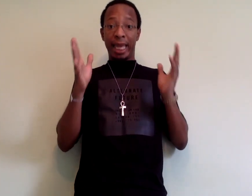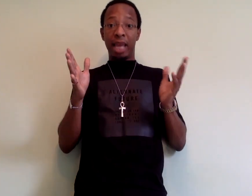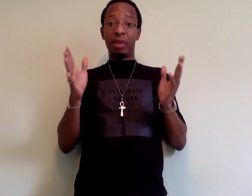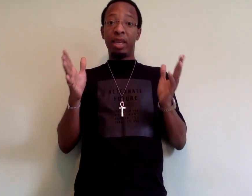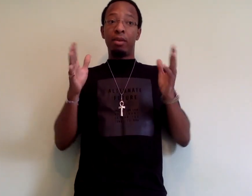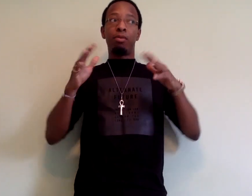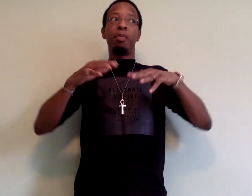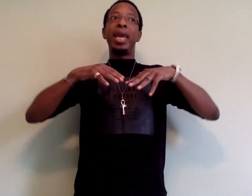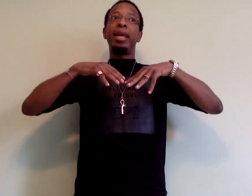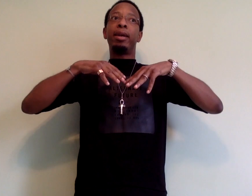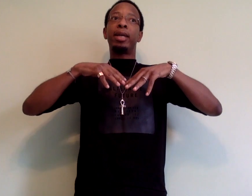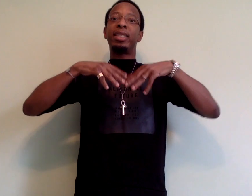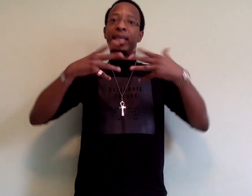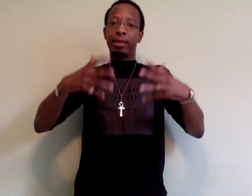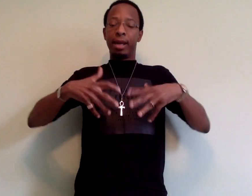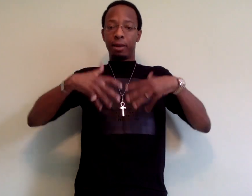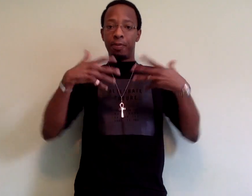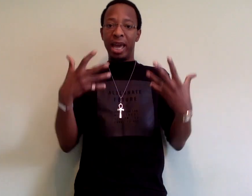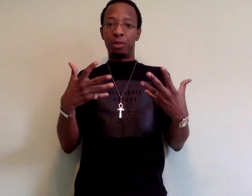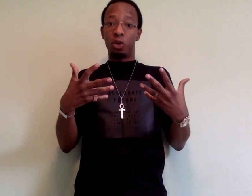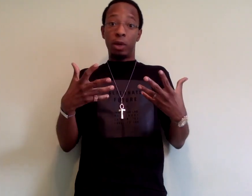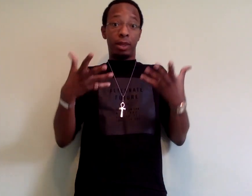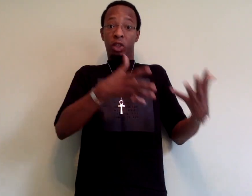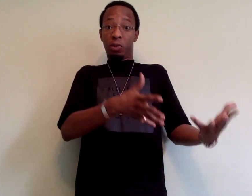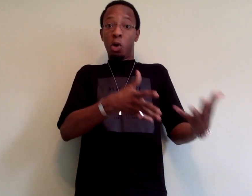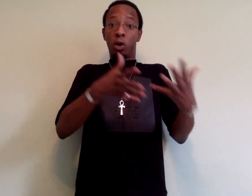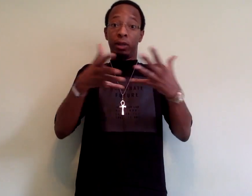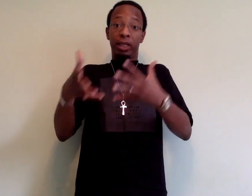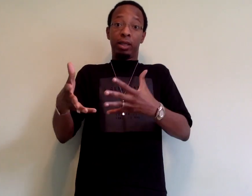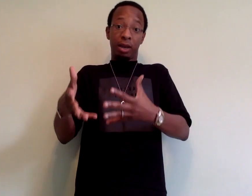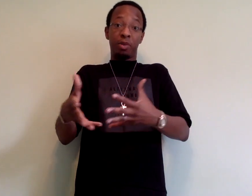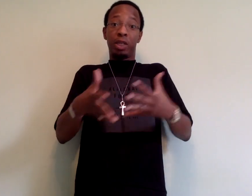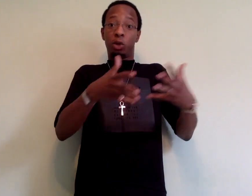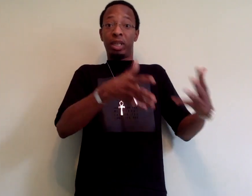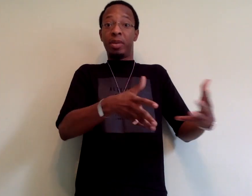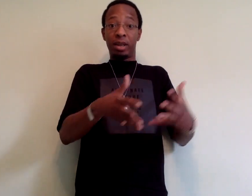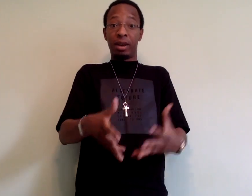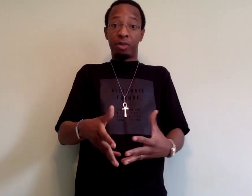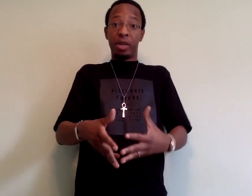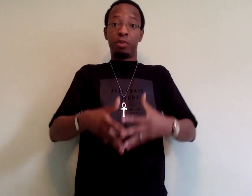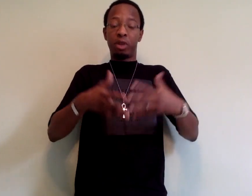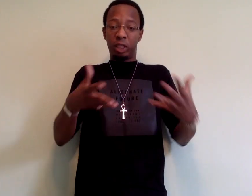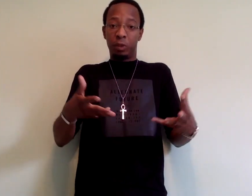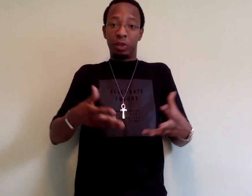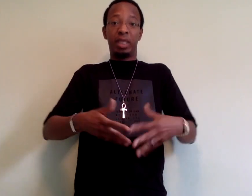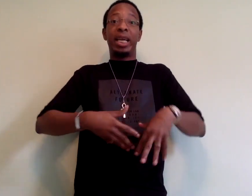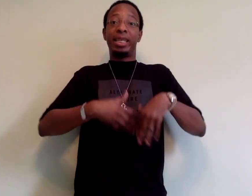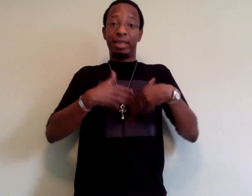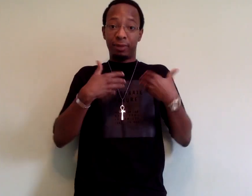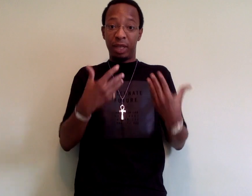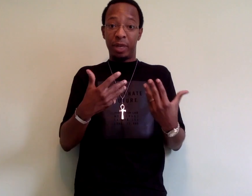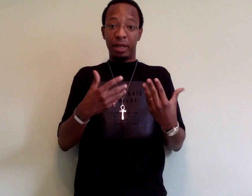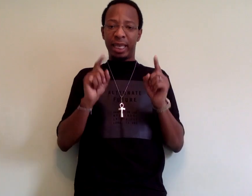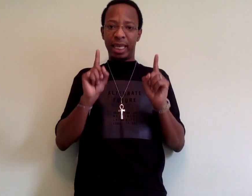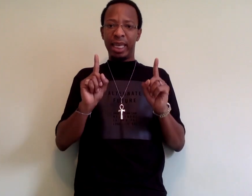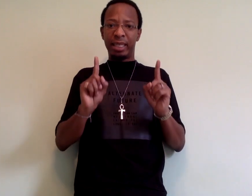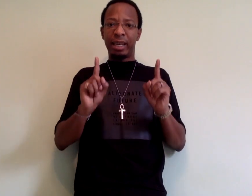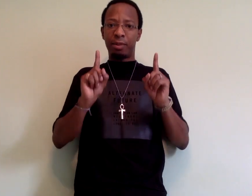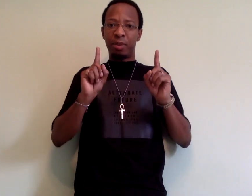can be made consistent and compatible with small government or limited government principles, the ideas of liberty. The key is that it be